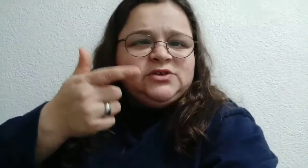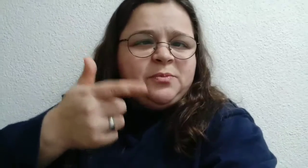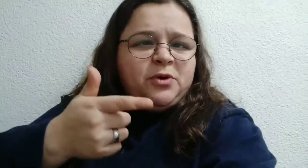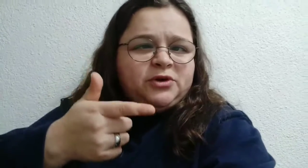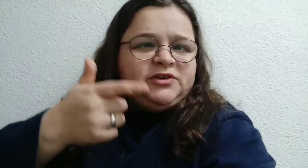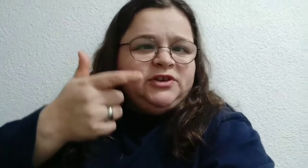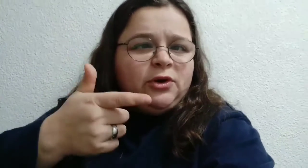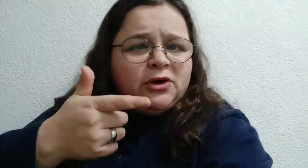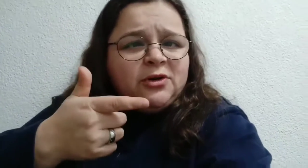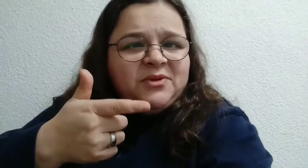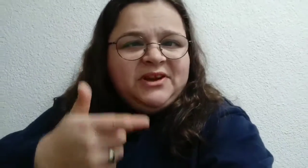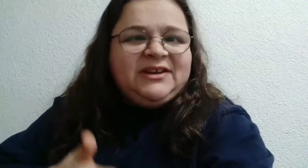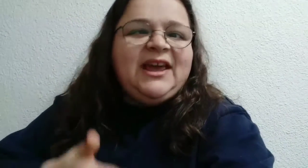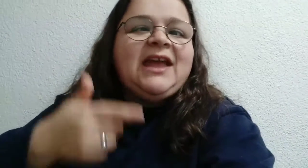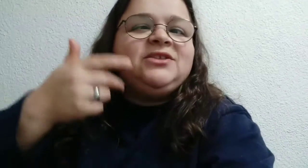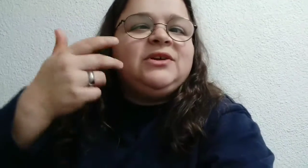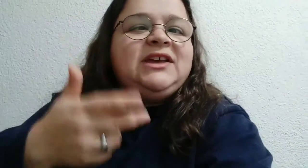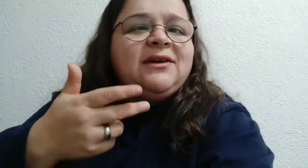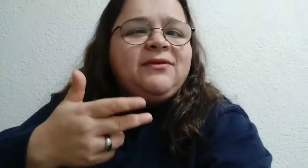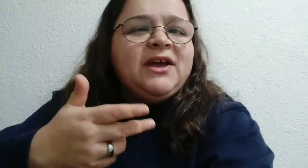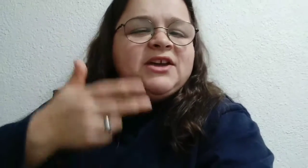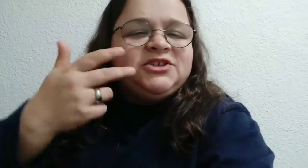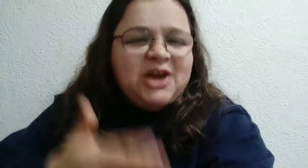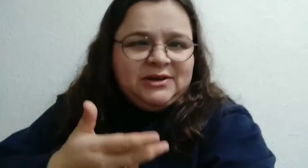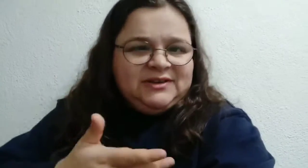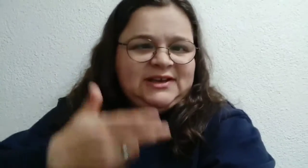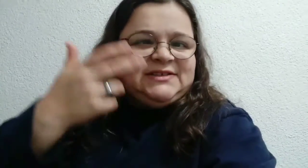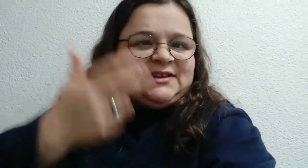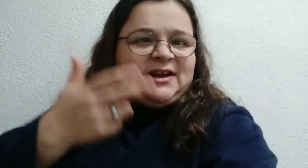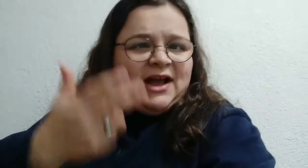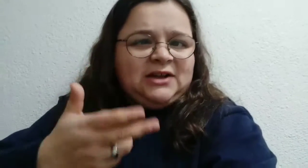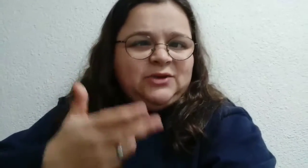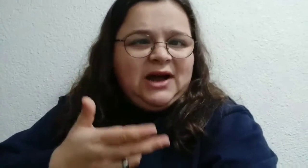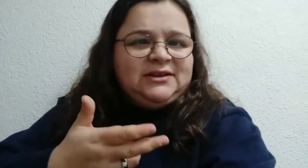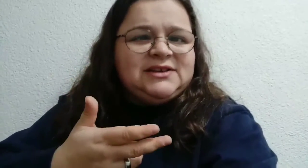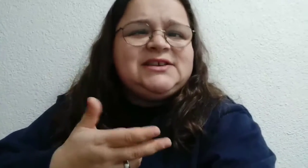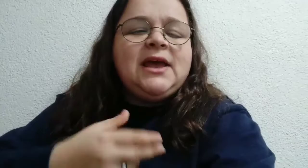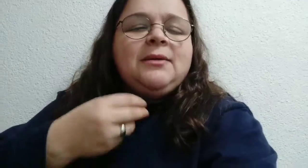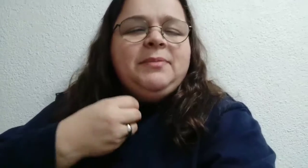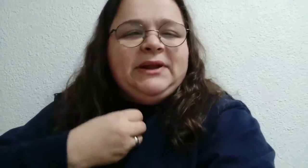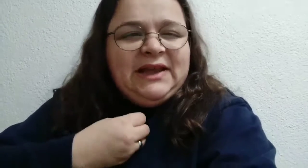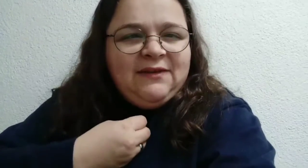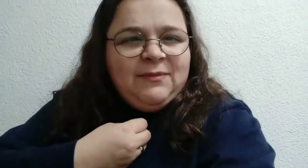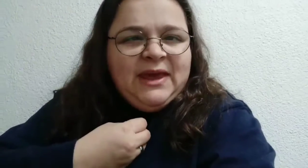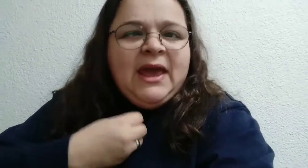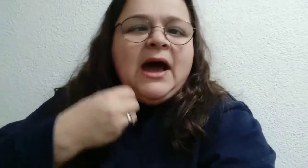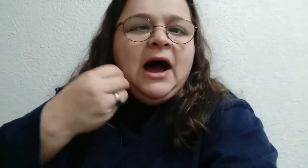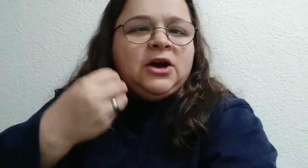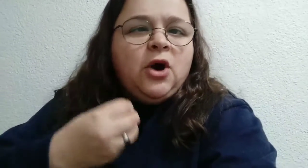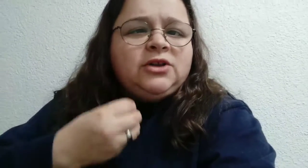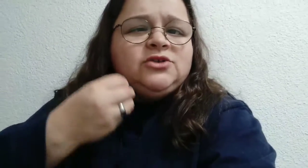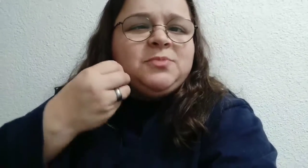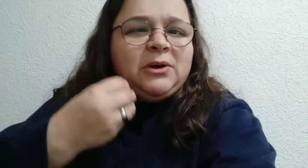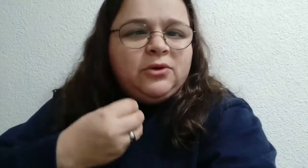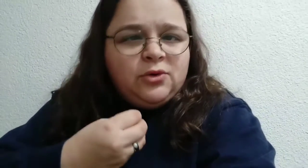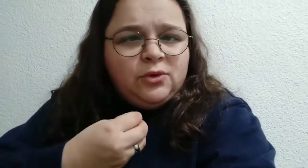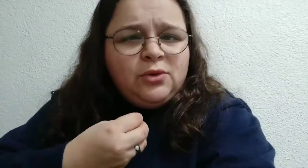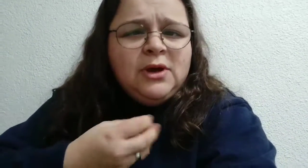your community, and to give charity, tzedakah, to others, believe me. HaKadosh Baruch Hu,